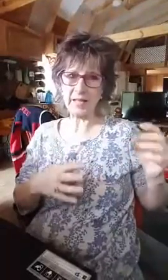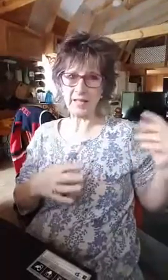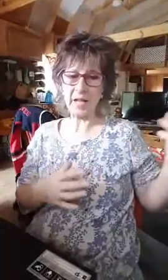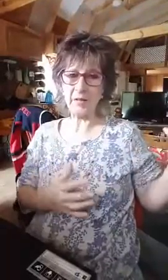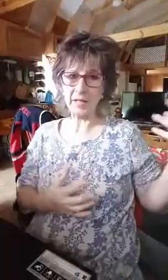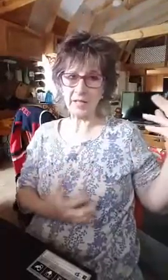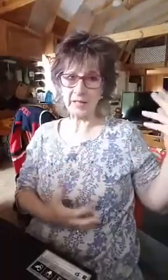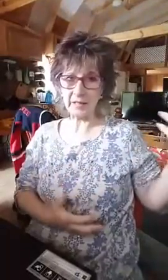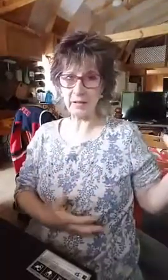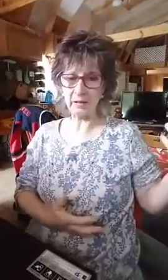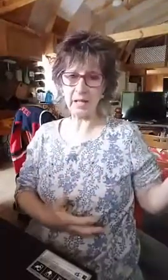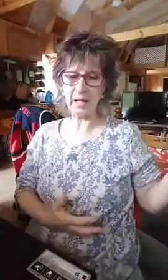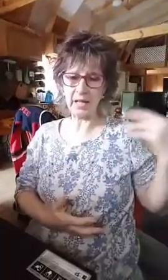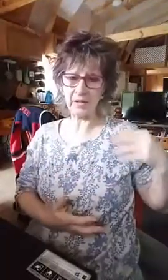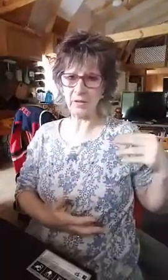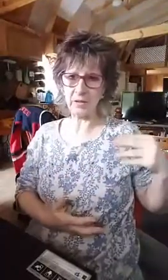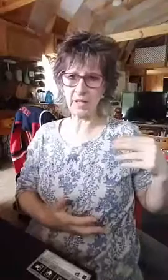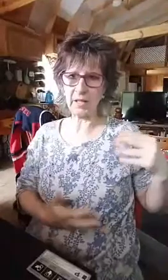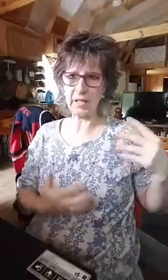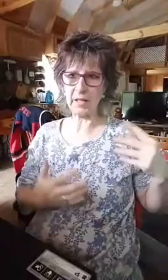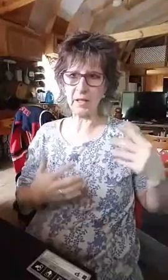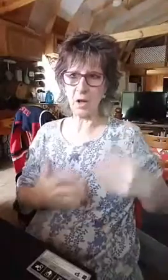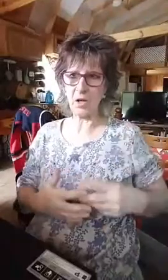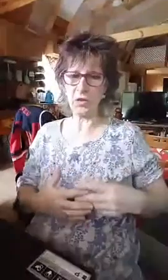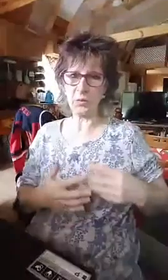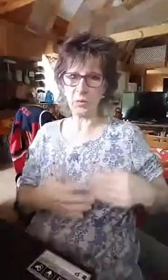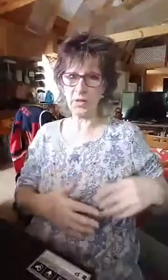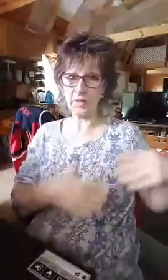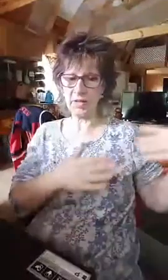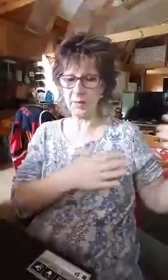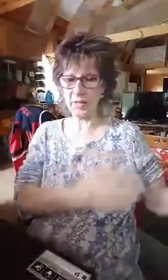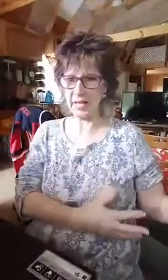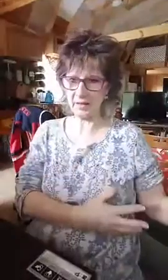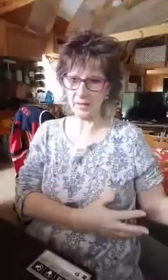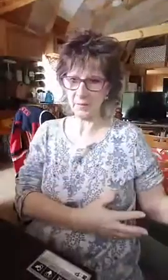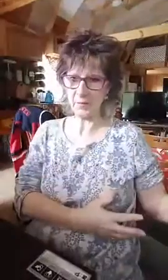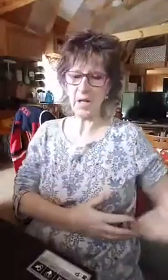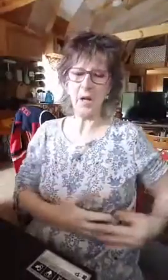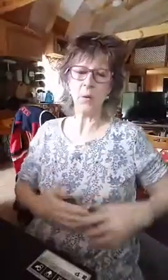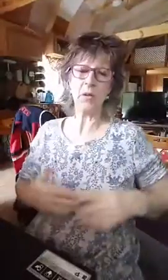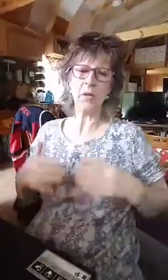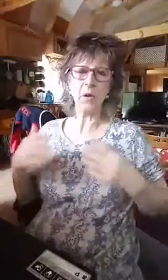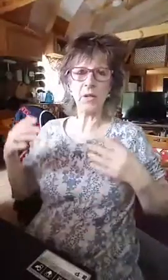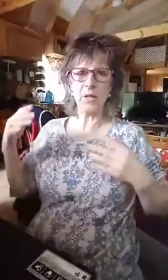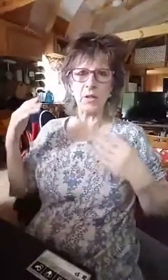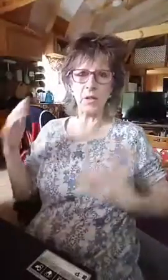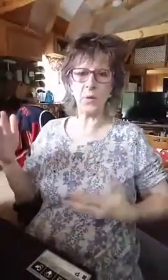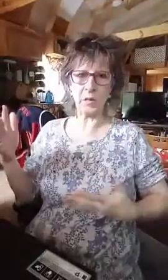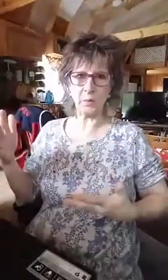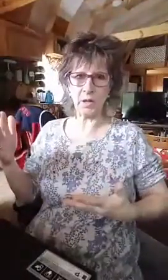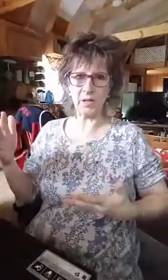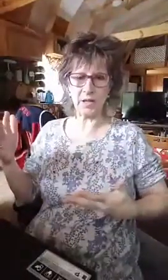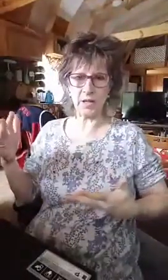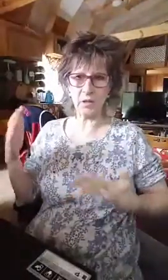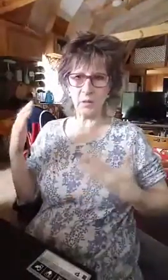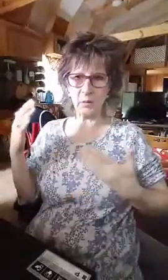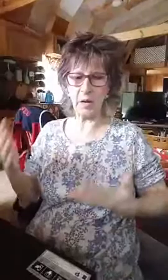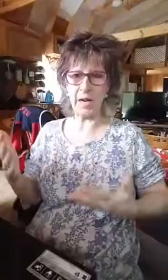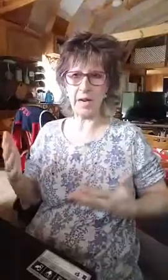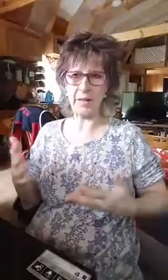doesn't have anything legally against you that he can cause your prayers not to be answered. Well, there's only so many prayers that you can pray. And